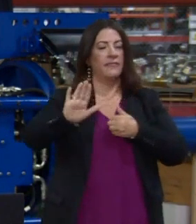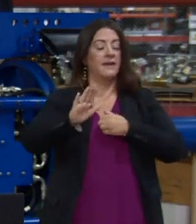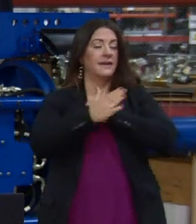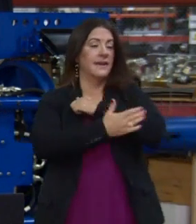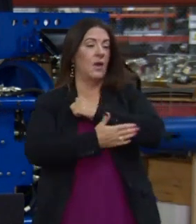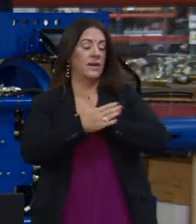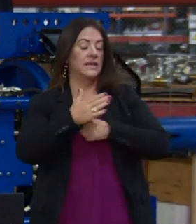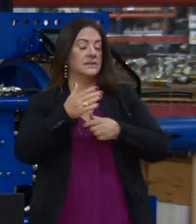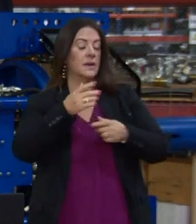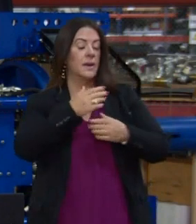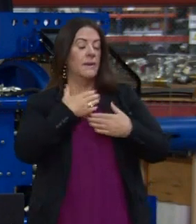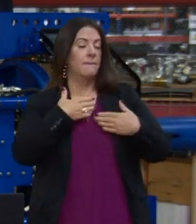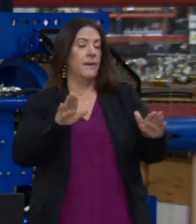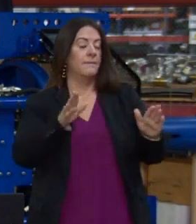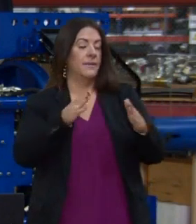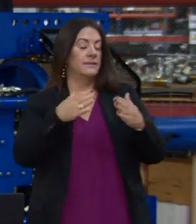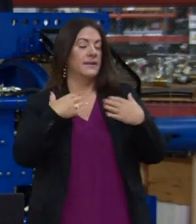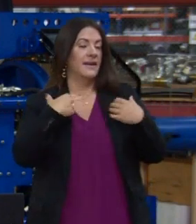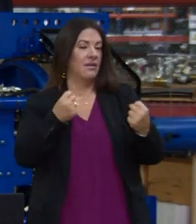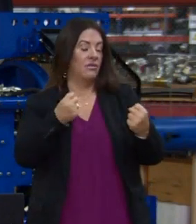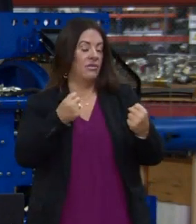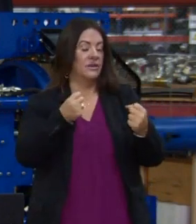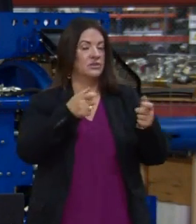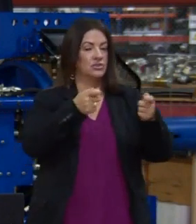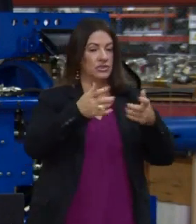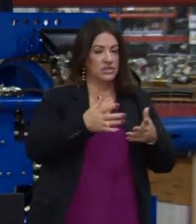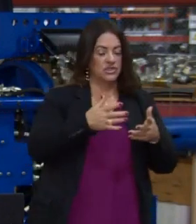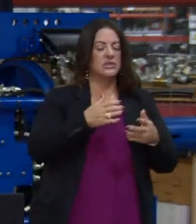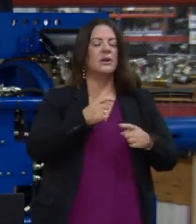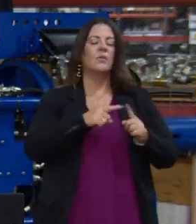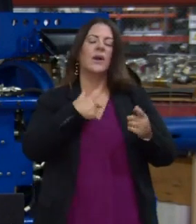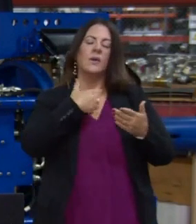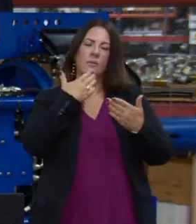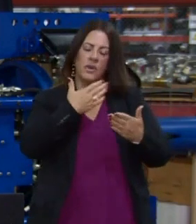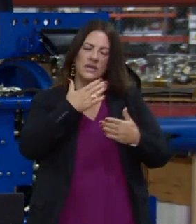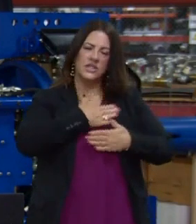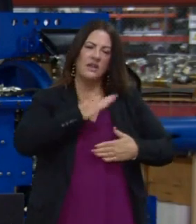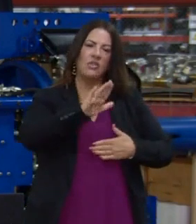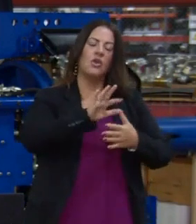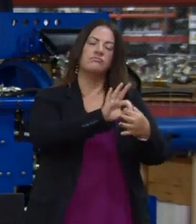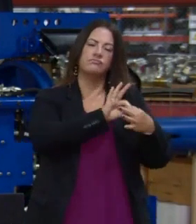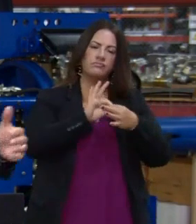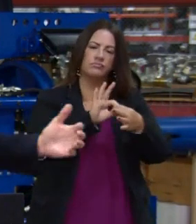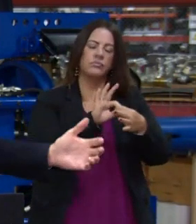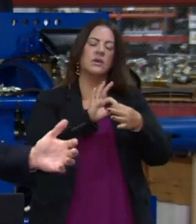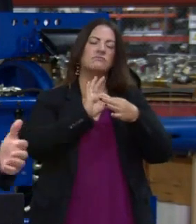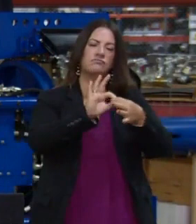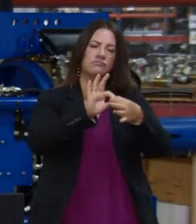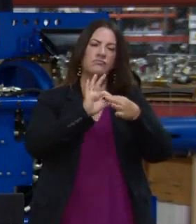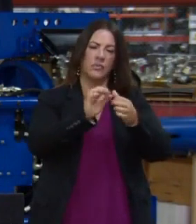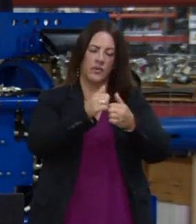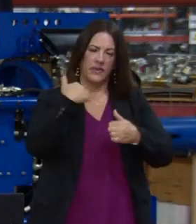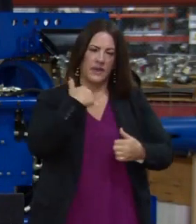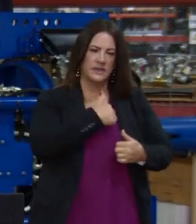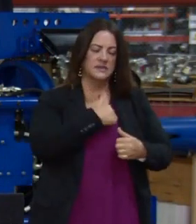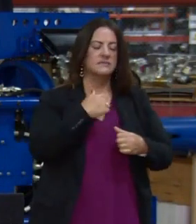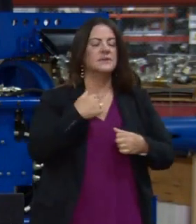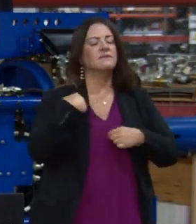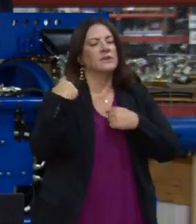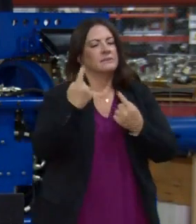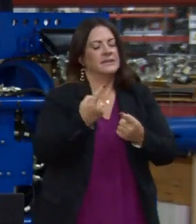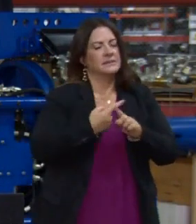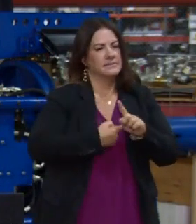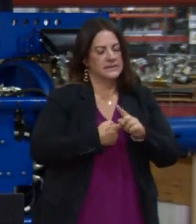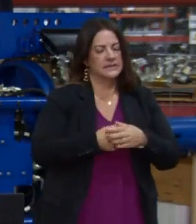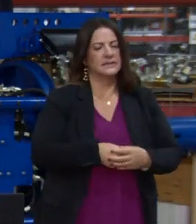members of their elected body for their stewardship and their support and their collaborative spirit over the course of many, many weeks,